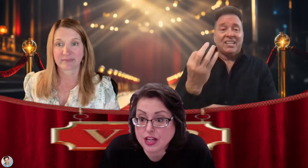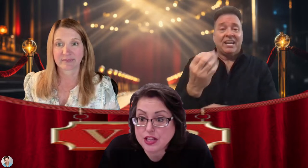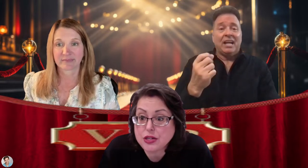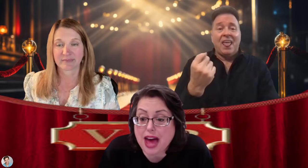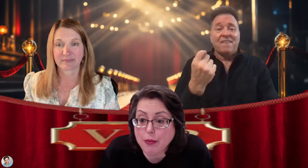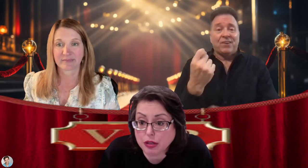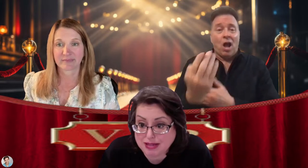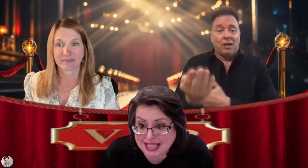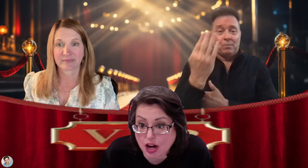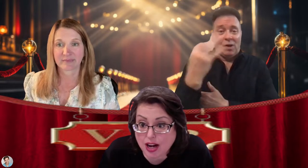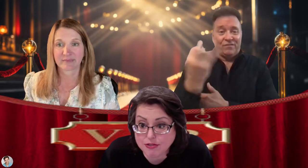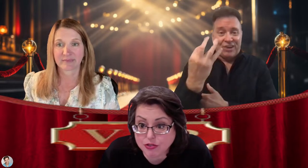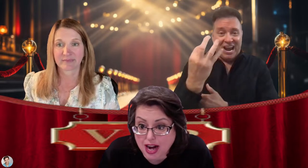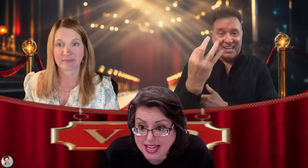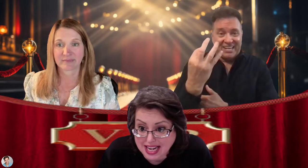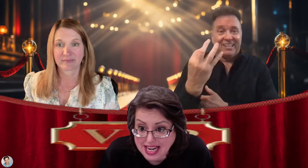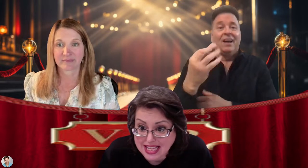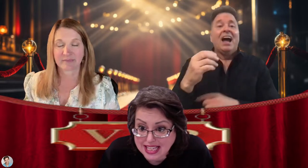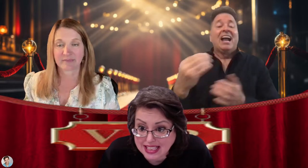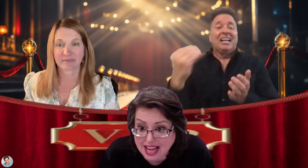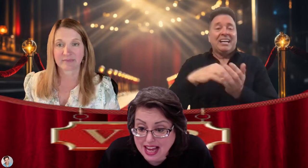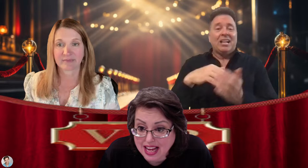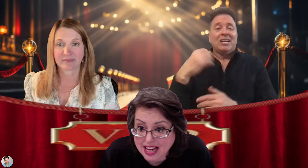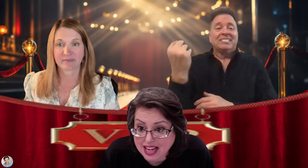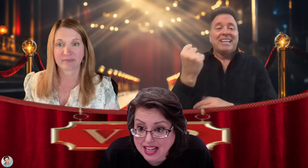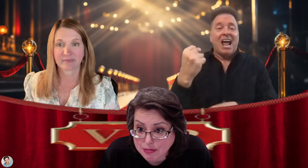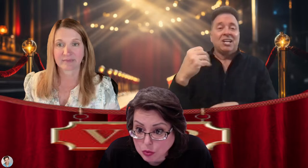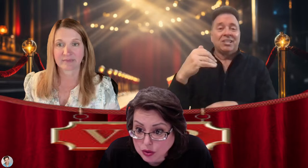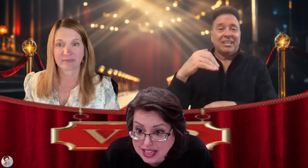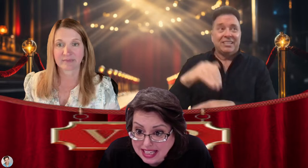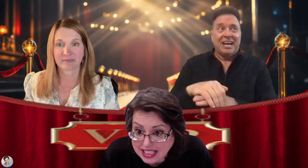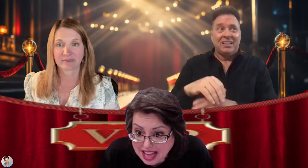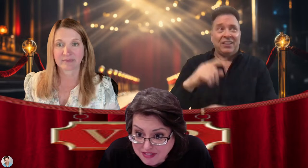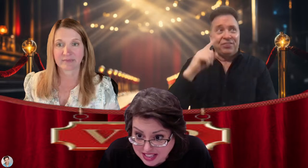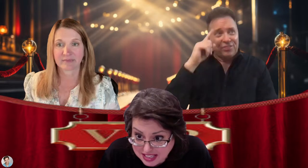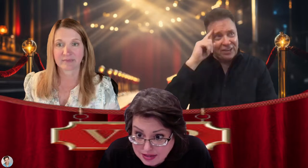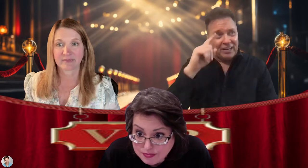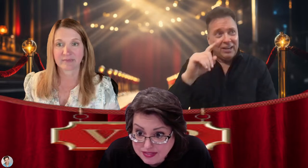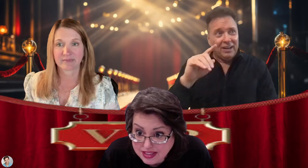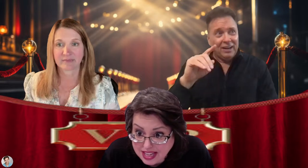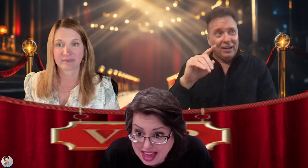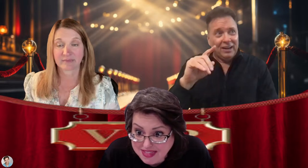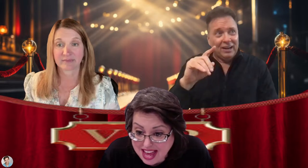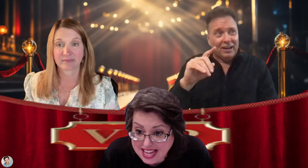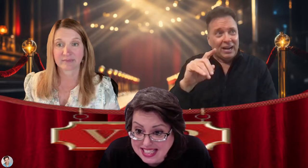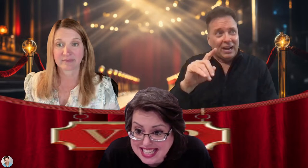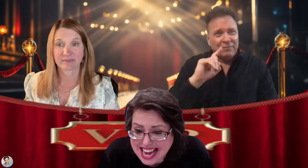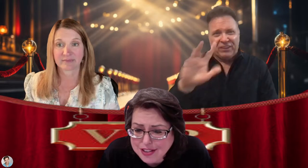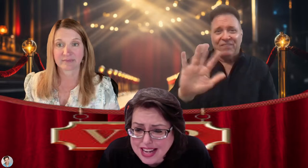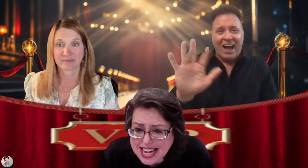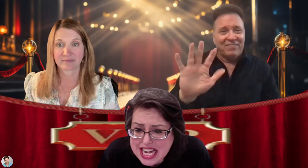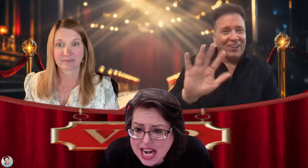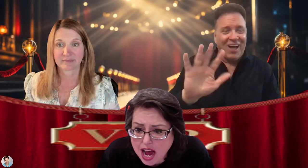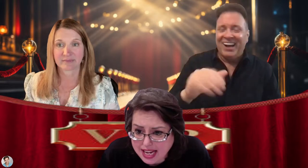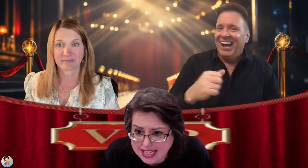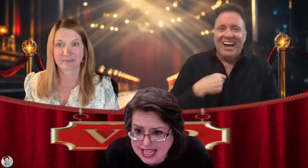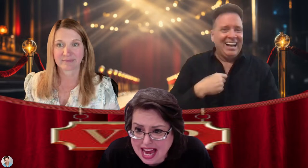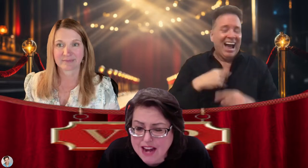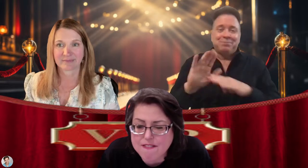So, that will be on Friday in the morning at 11. And then Saturday night at